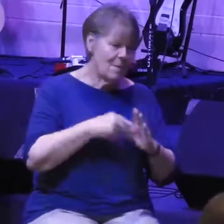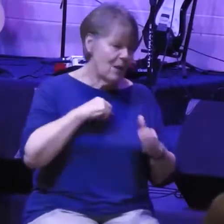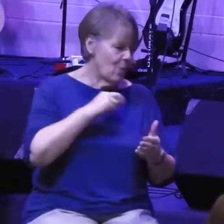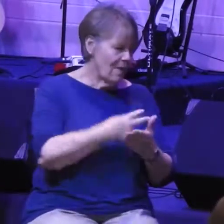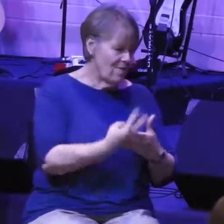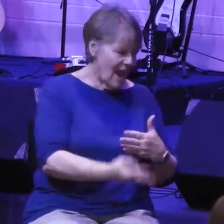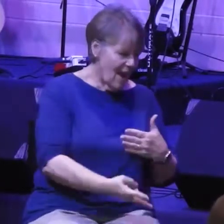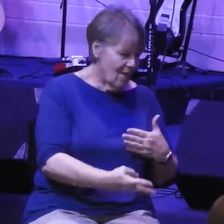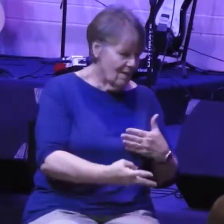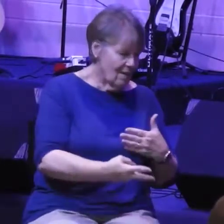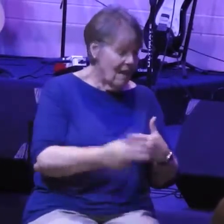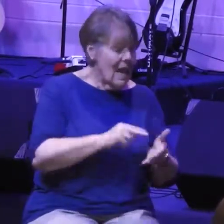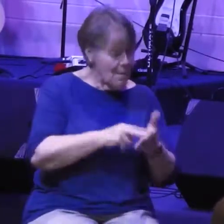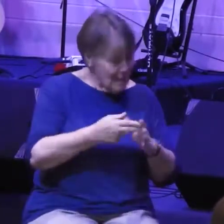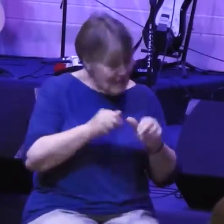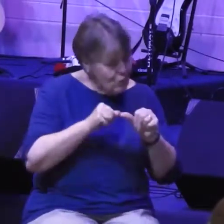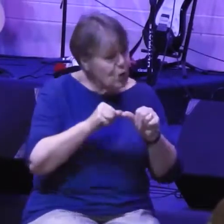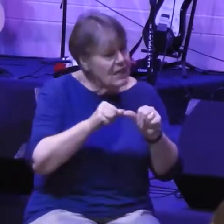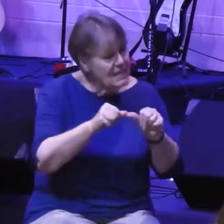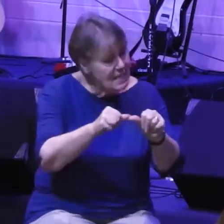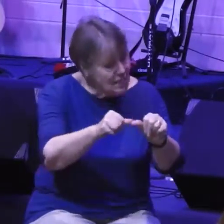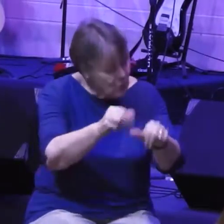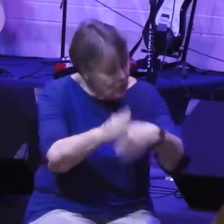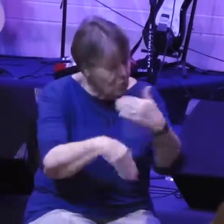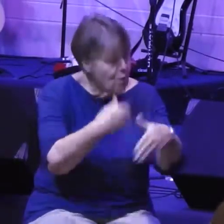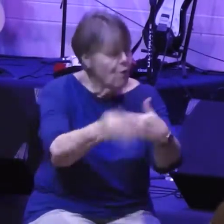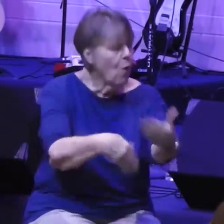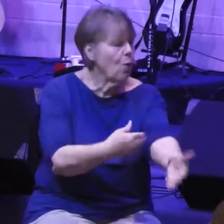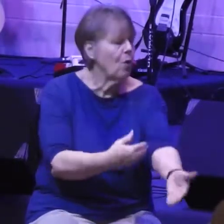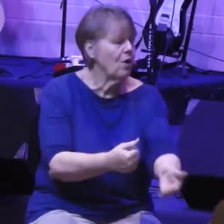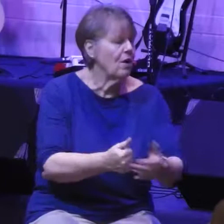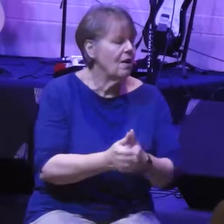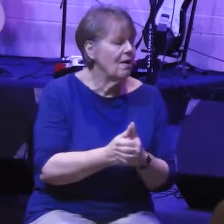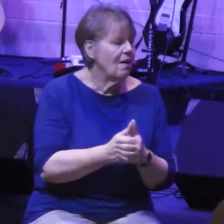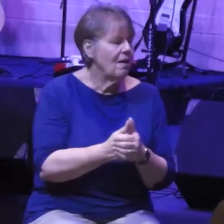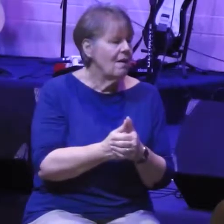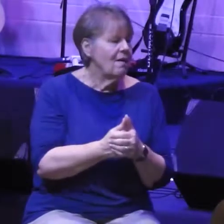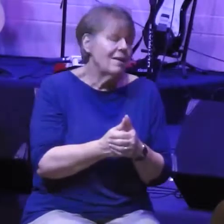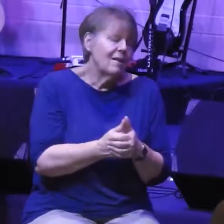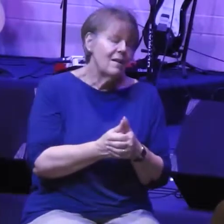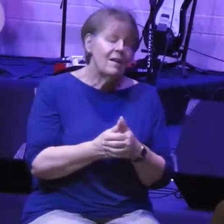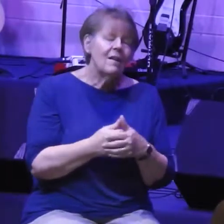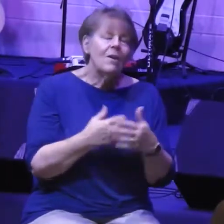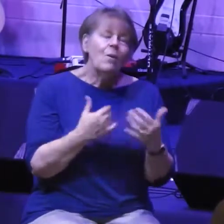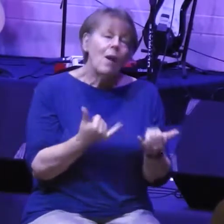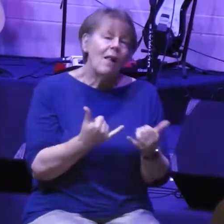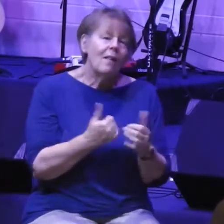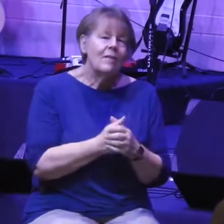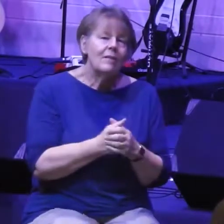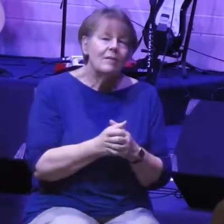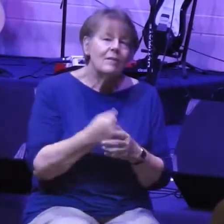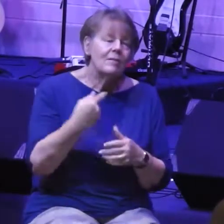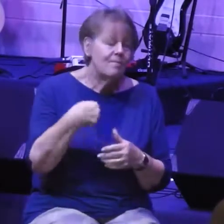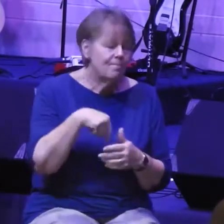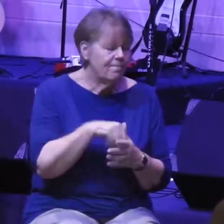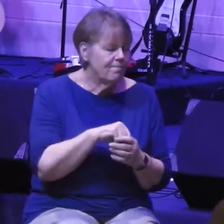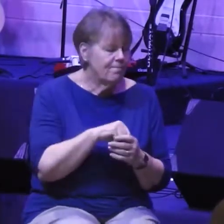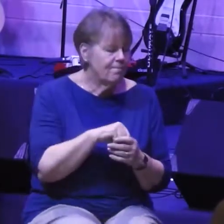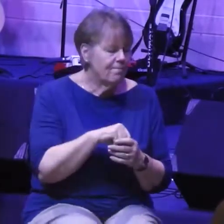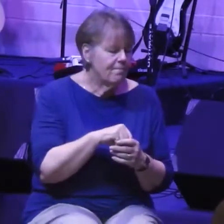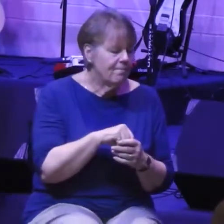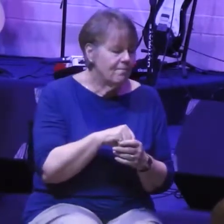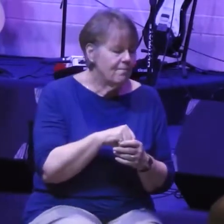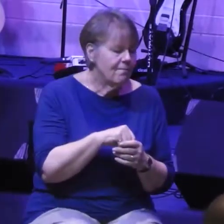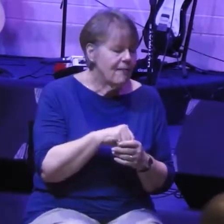So what do we do with all this? What does this look like, Carl? None of that was really tips or tricks for how to get through it.